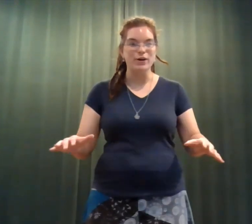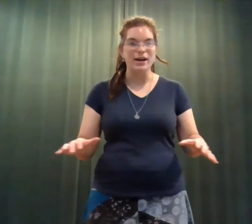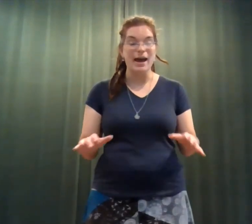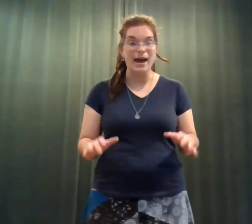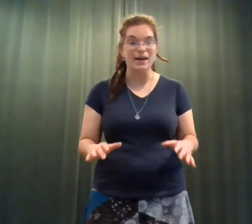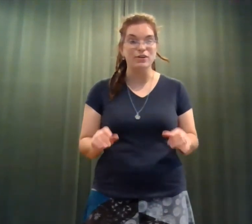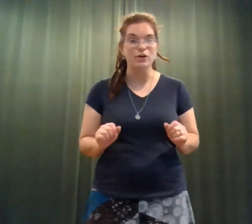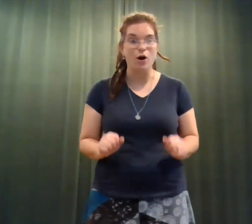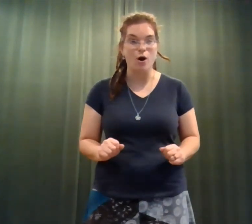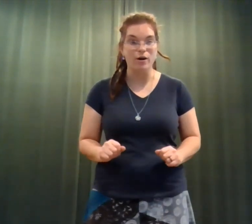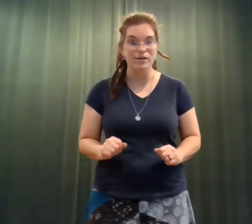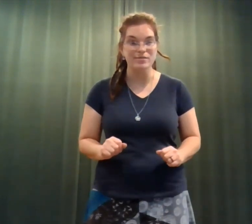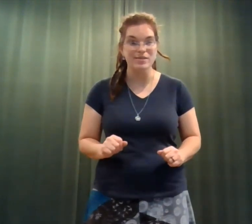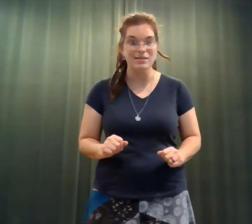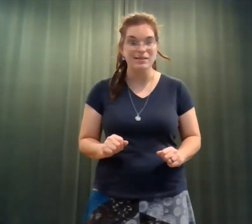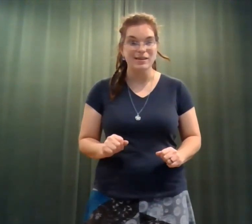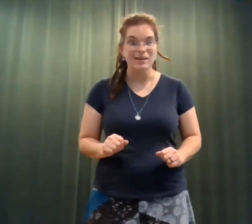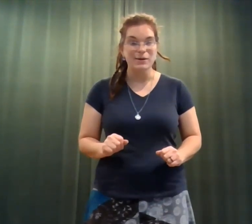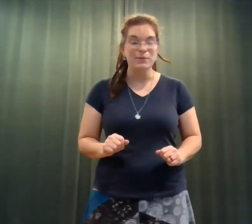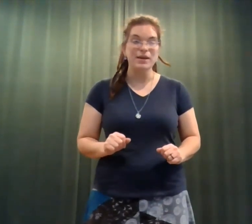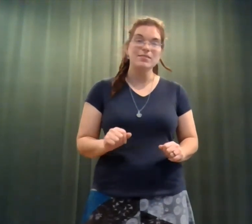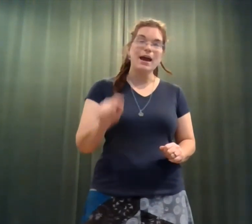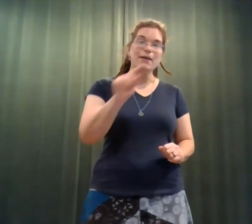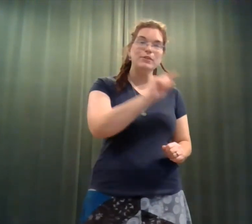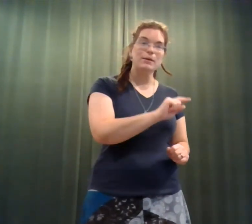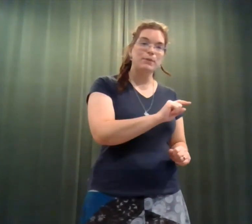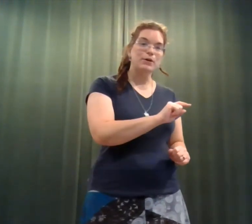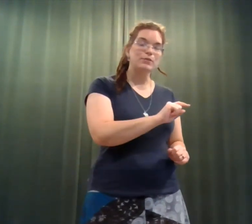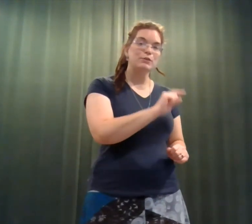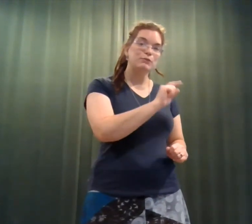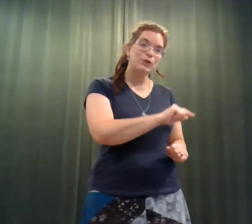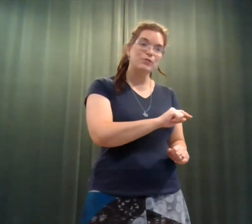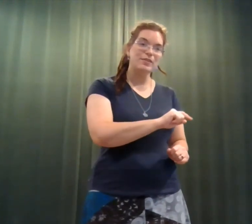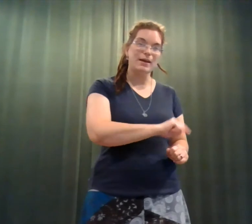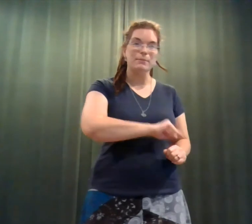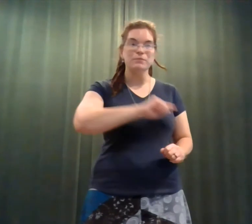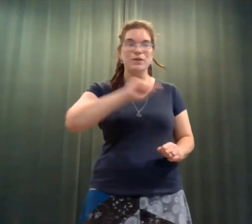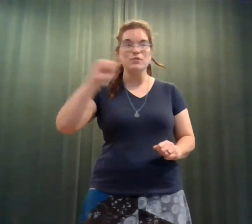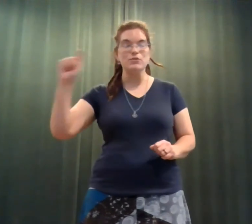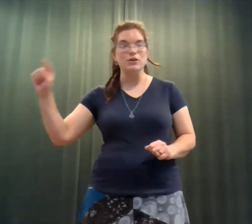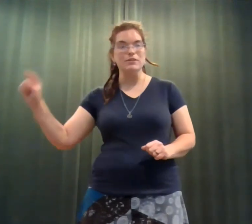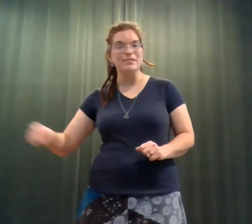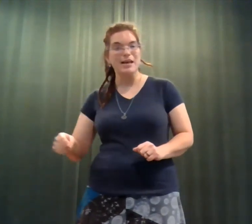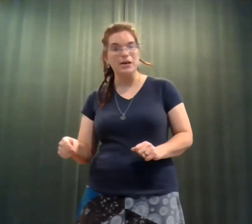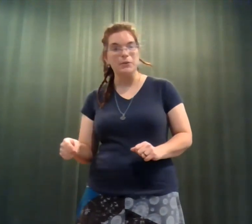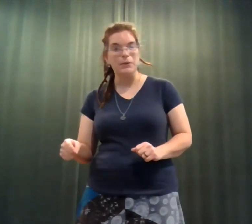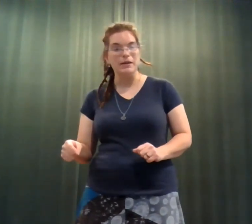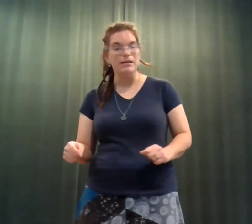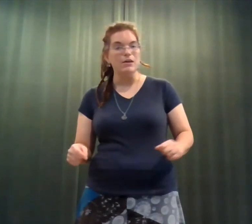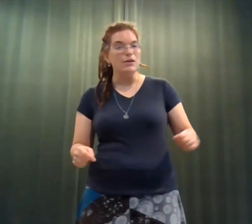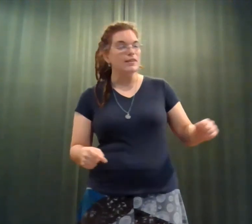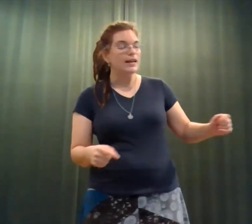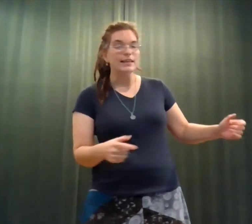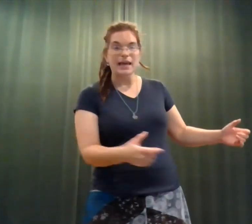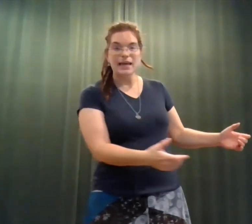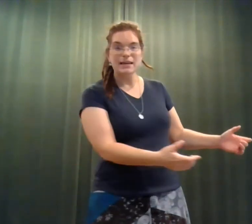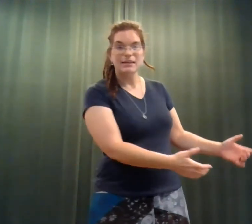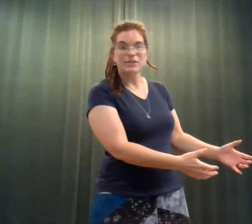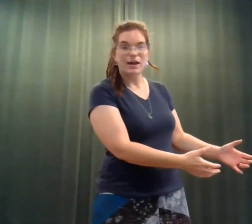had cars. Because after they built the first dam and started on the second one, that lake that